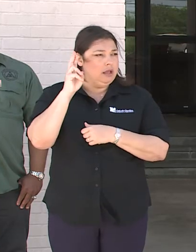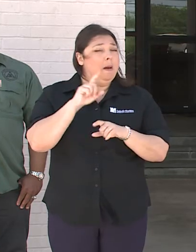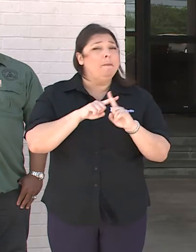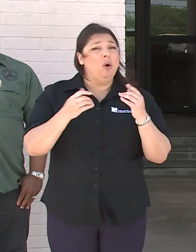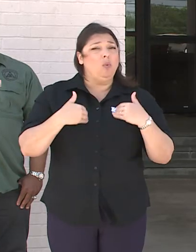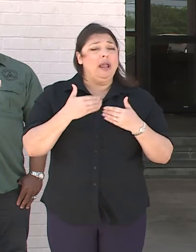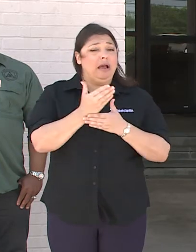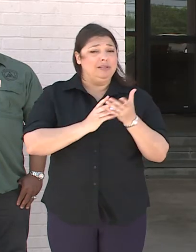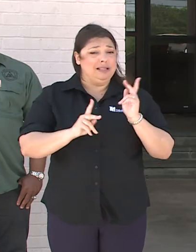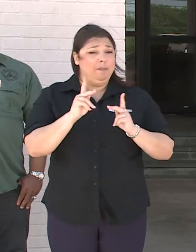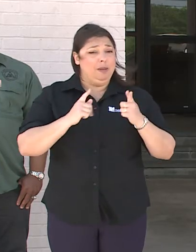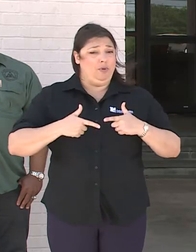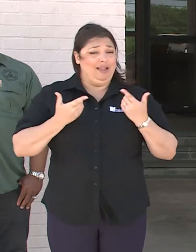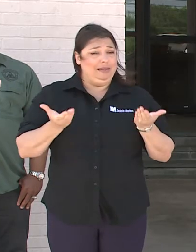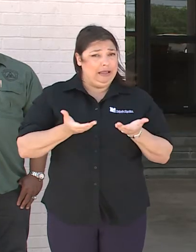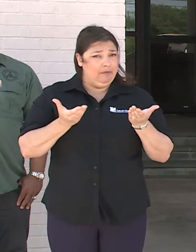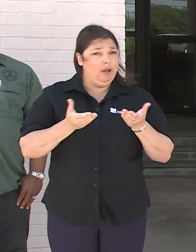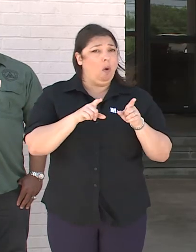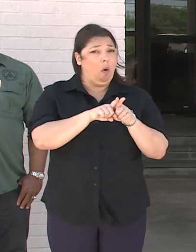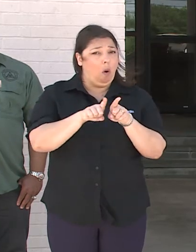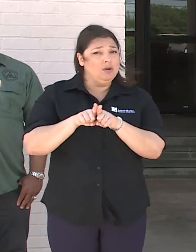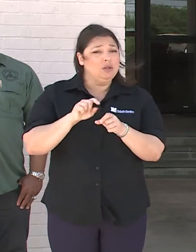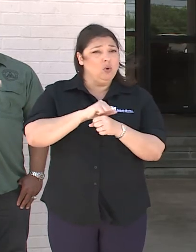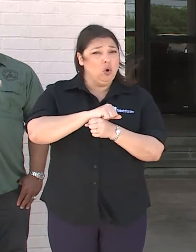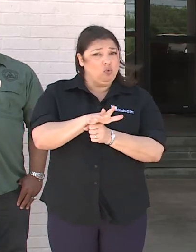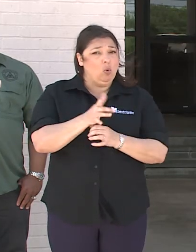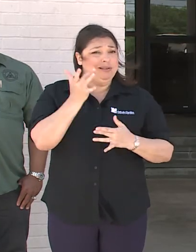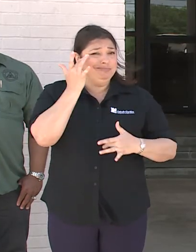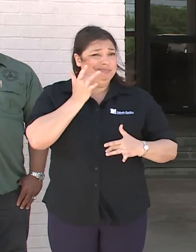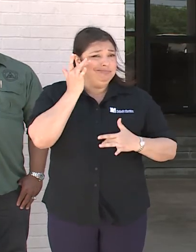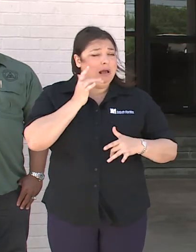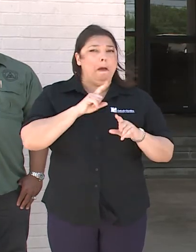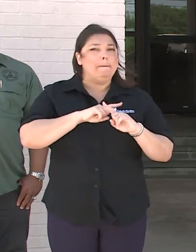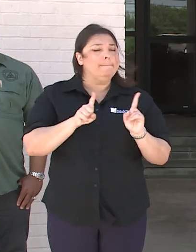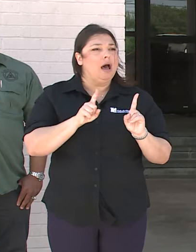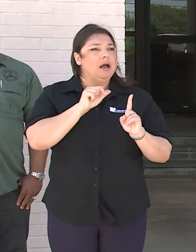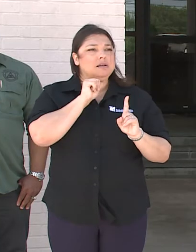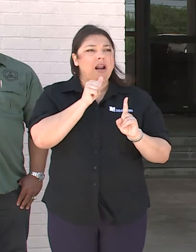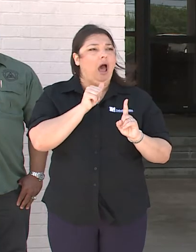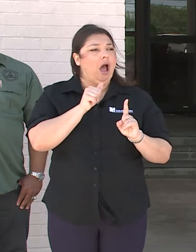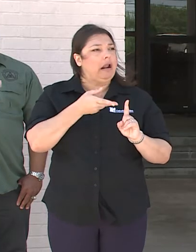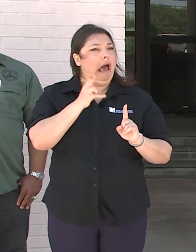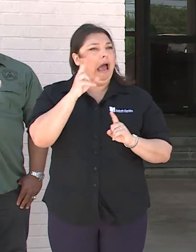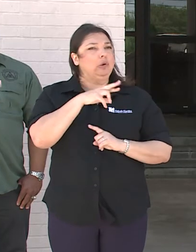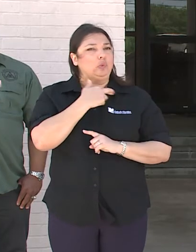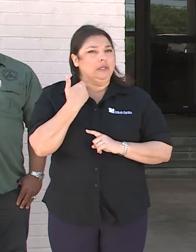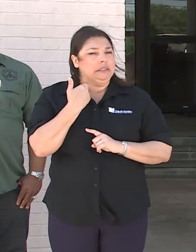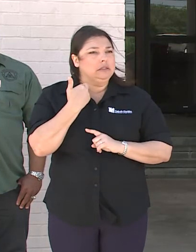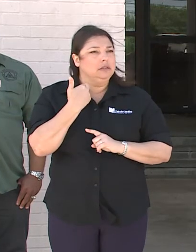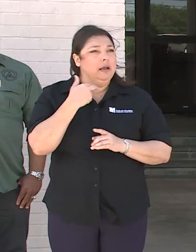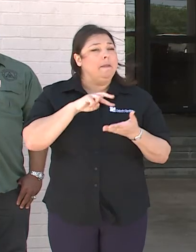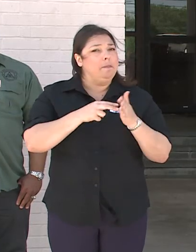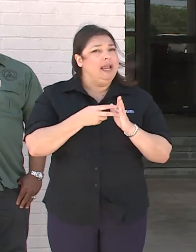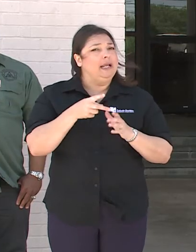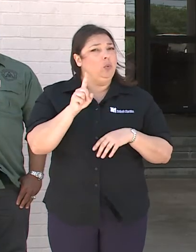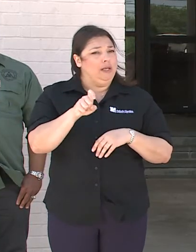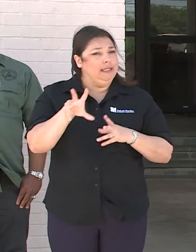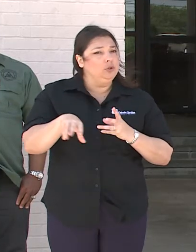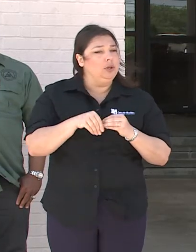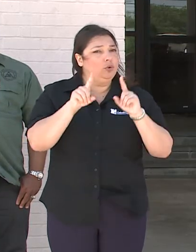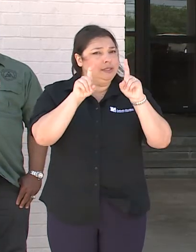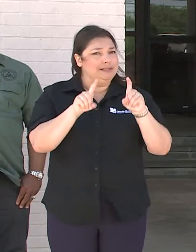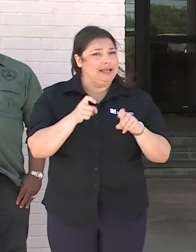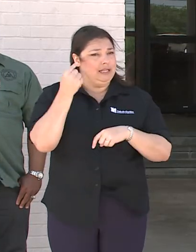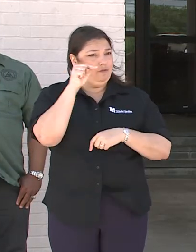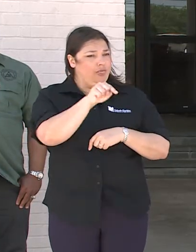residents in St. John who have coronavirus symptoms without an underlying risk factor who we need to increase capacity for testing for